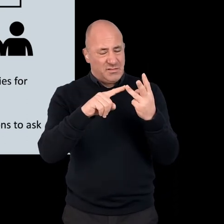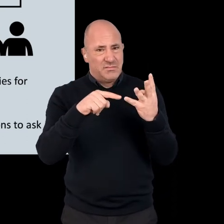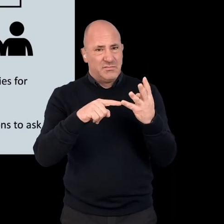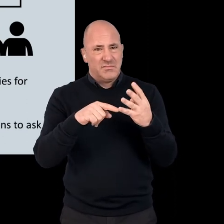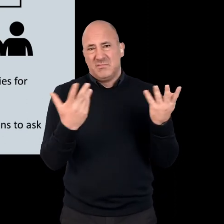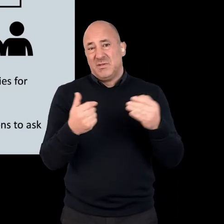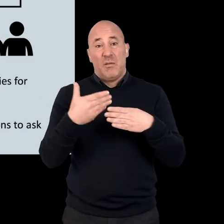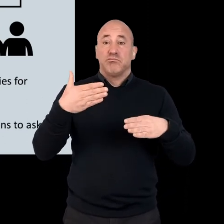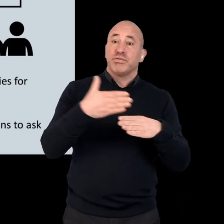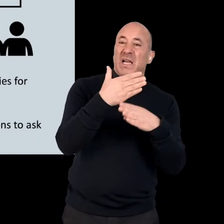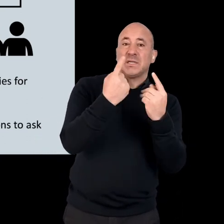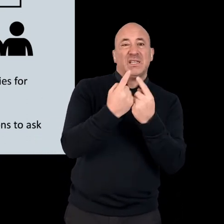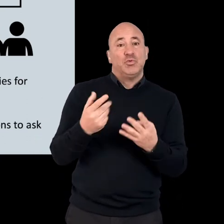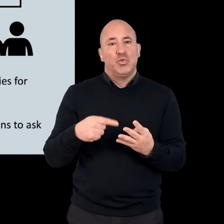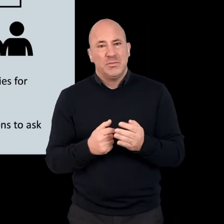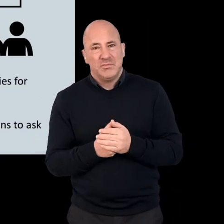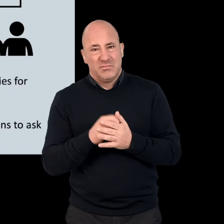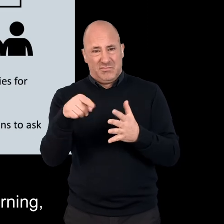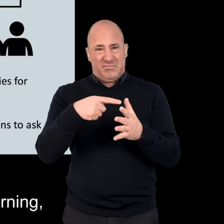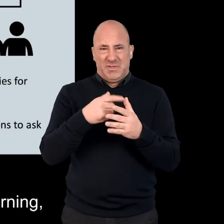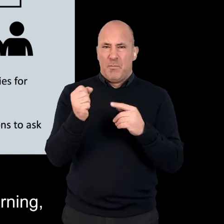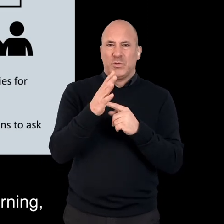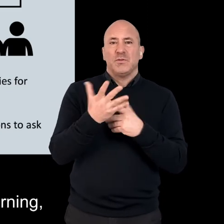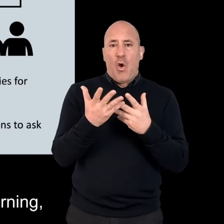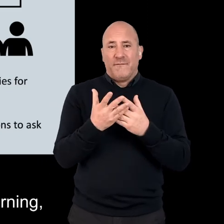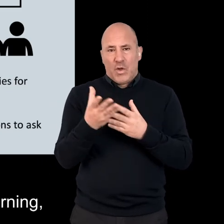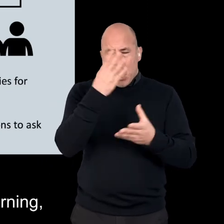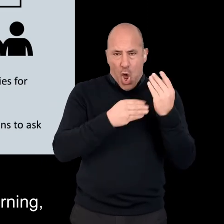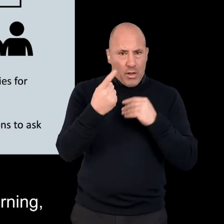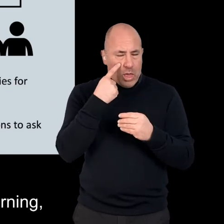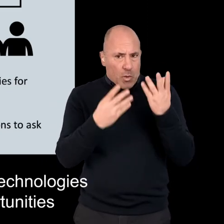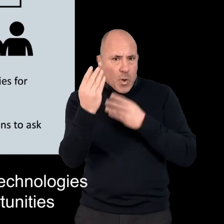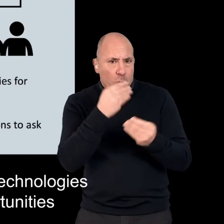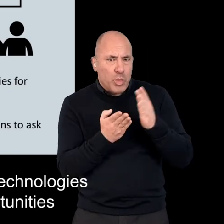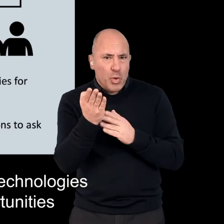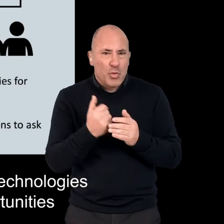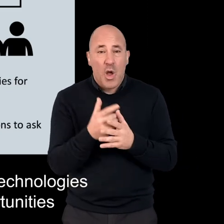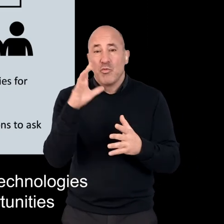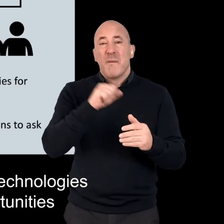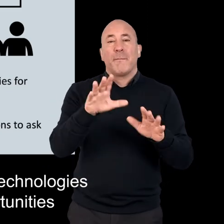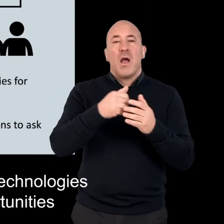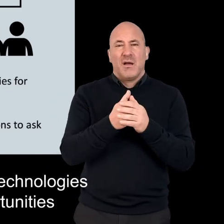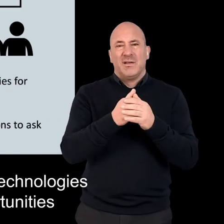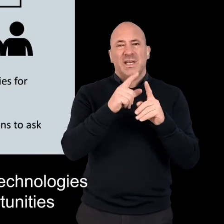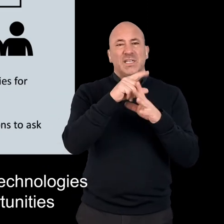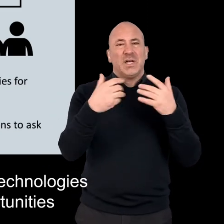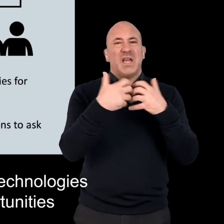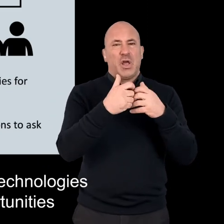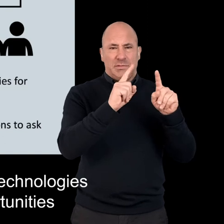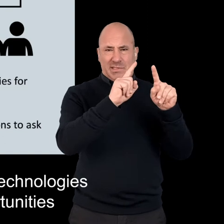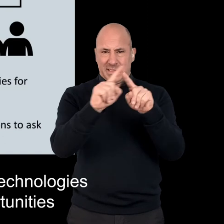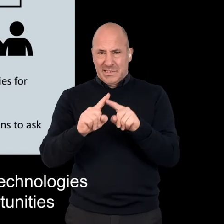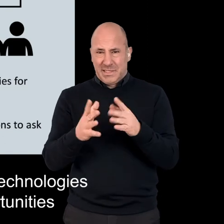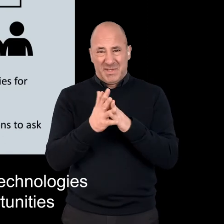standards. Any practical issues. The importance of experimental learning. And remembering that different digital